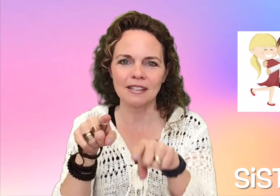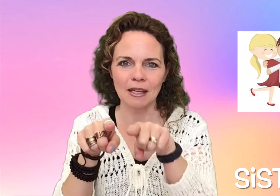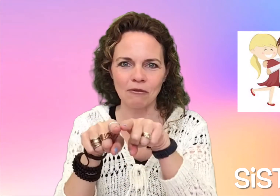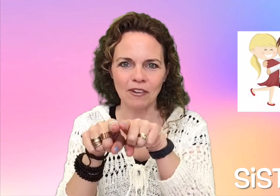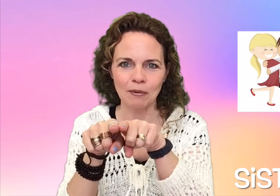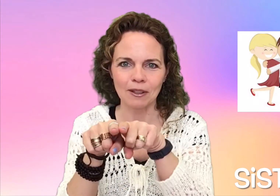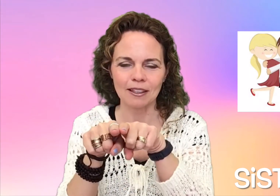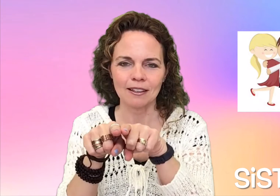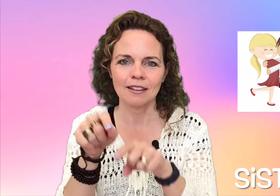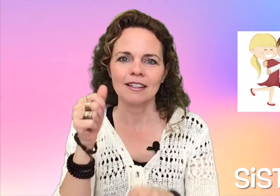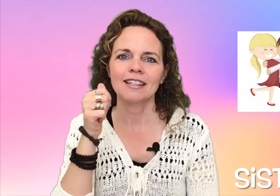same family.